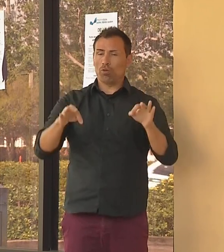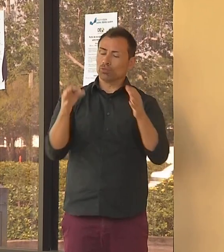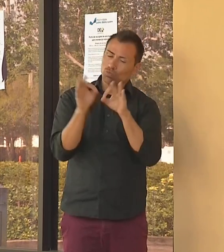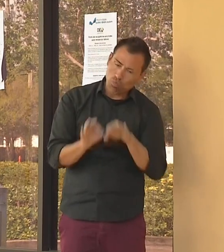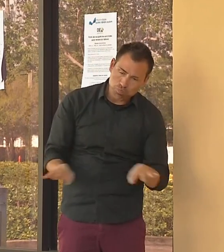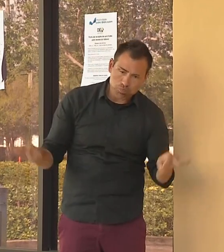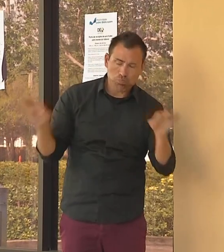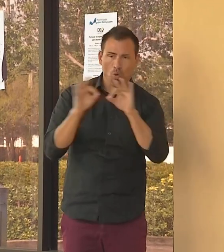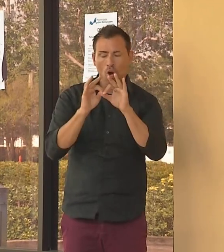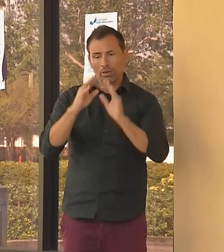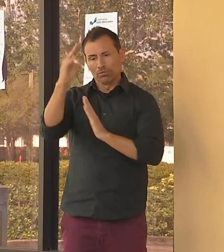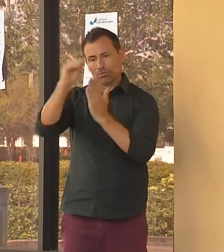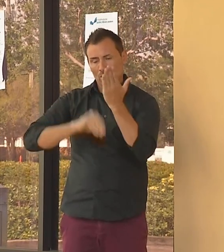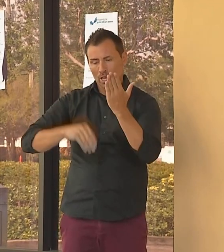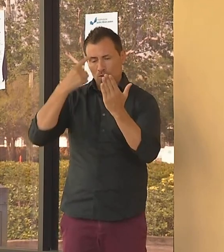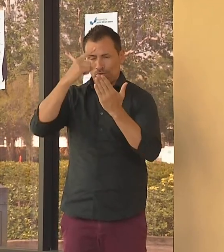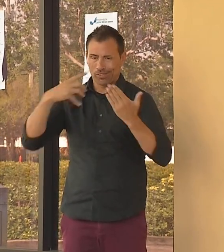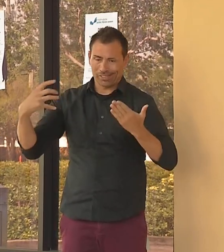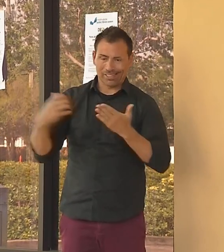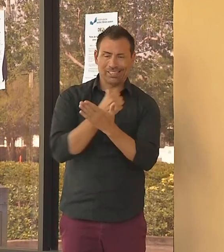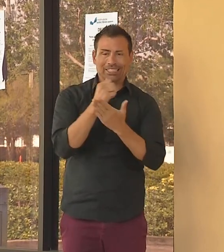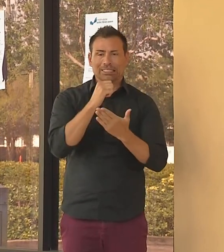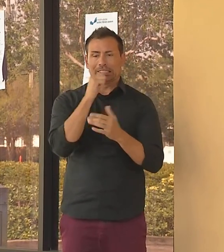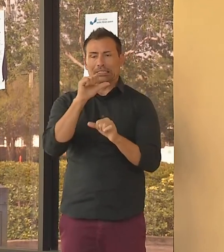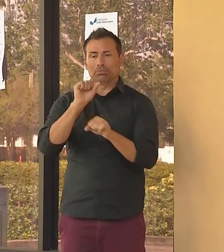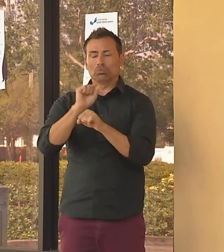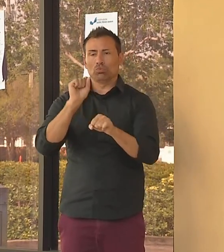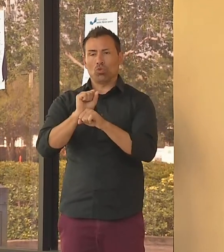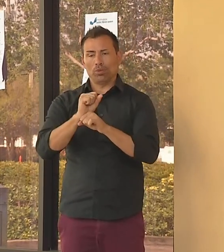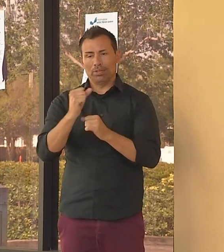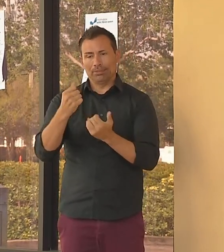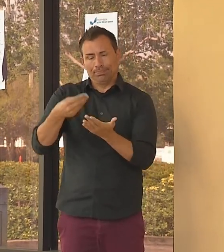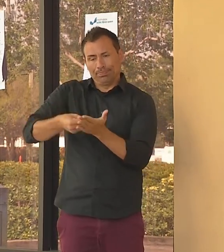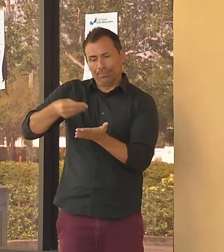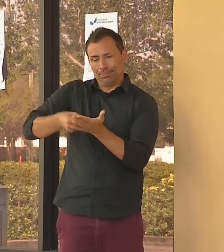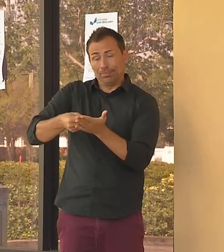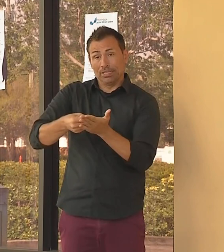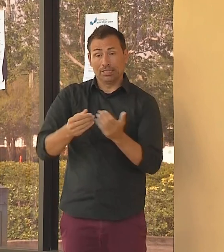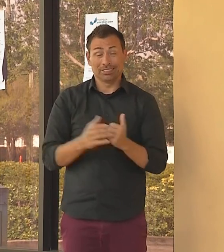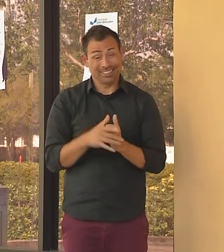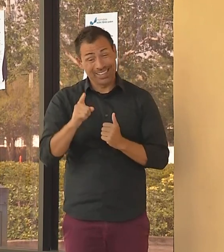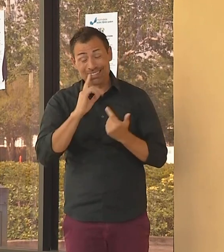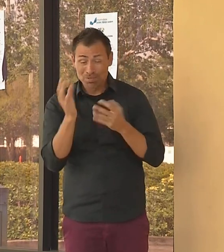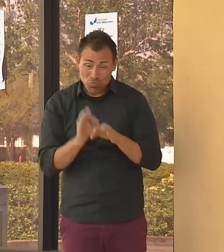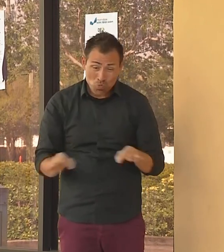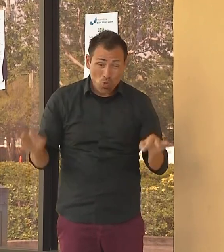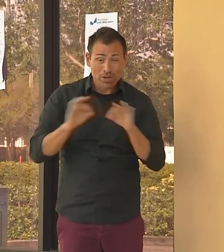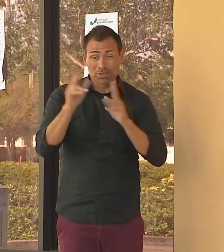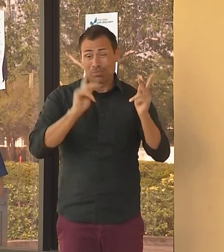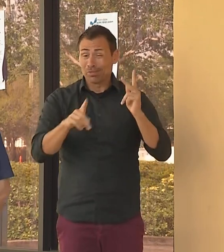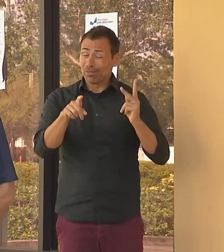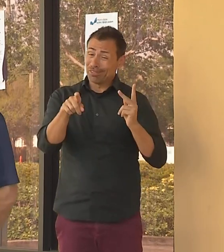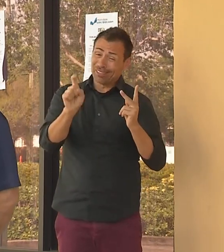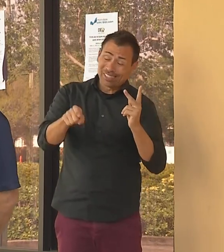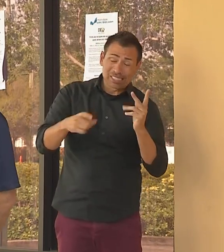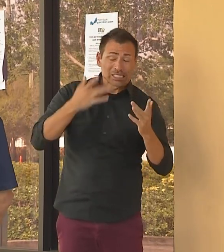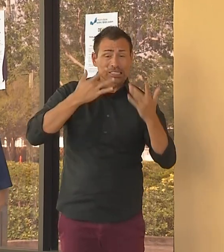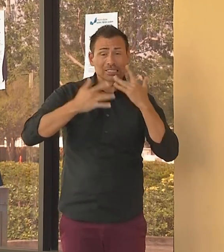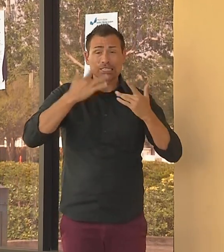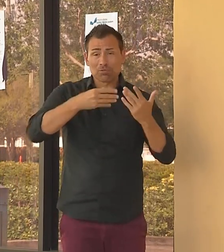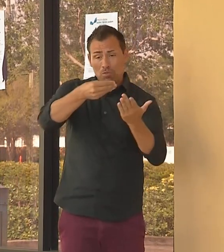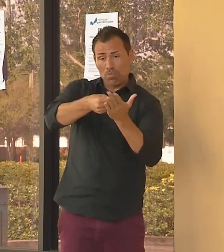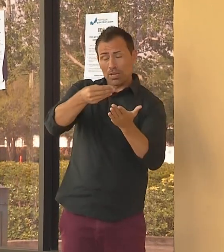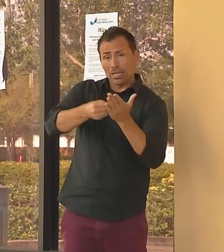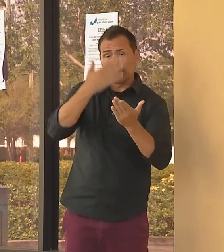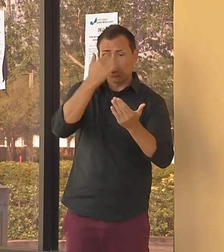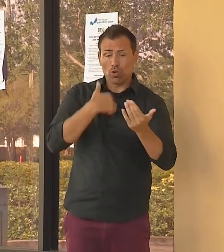and getting money in people's pocket is going to be vital to us. That's why we work for about a week with the state